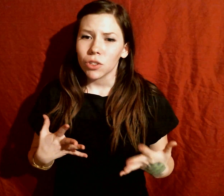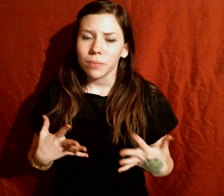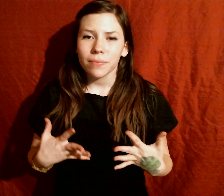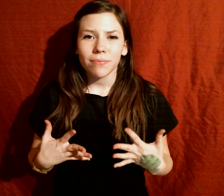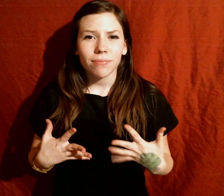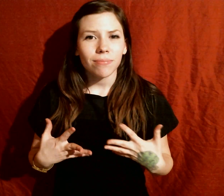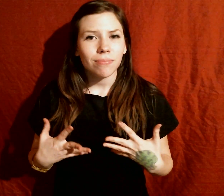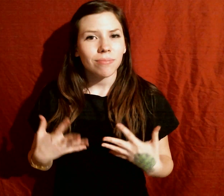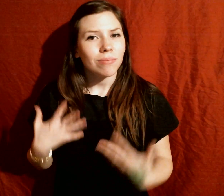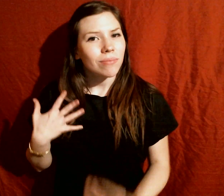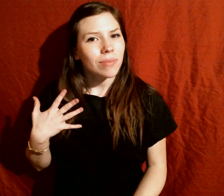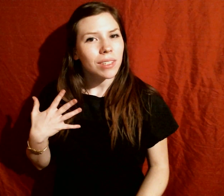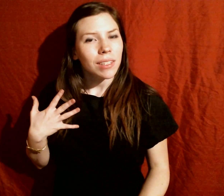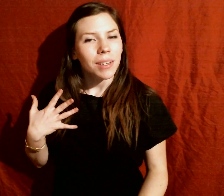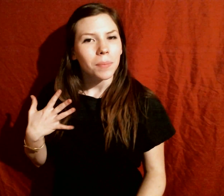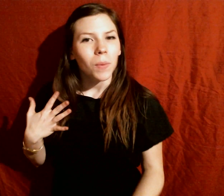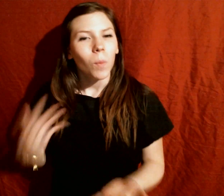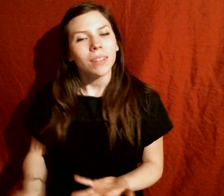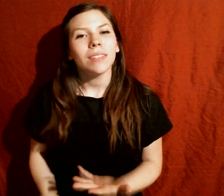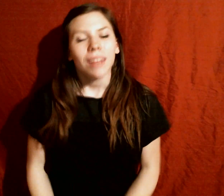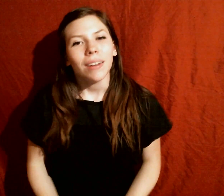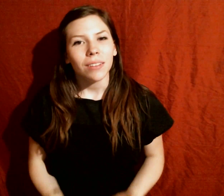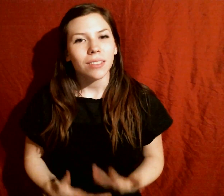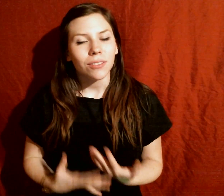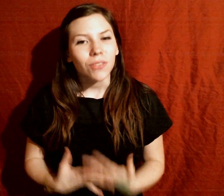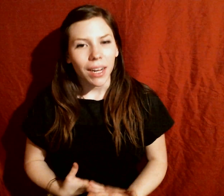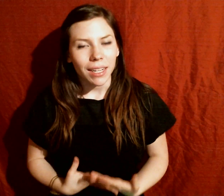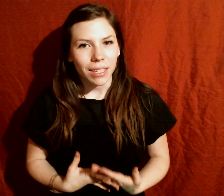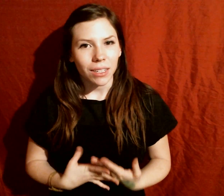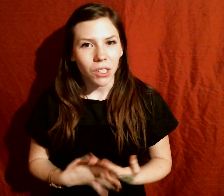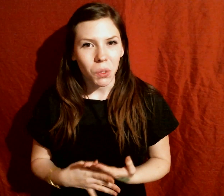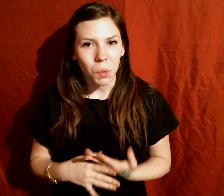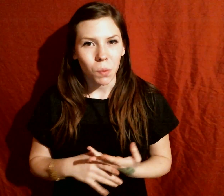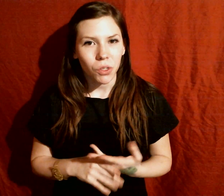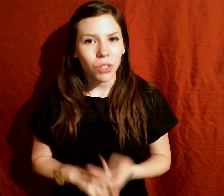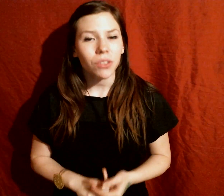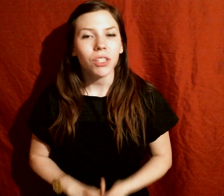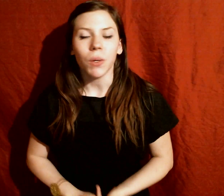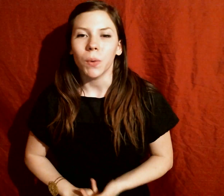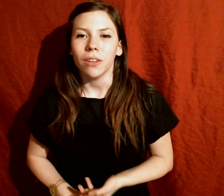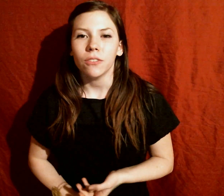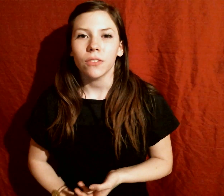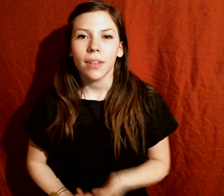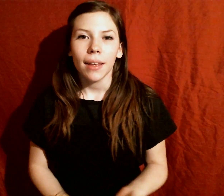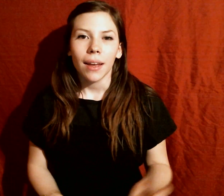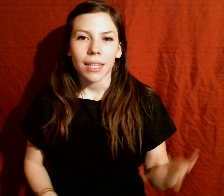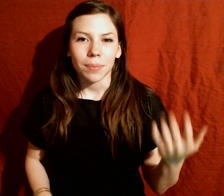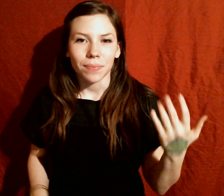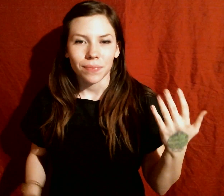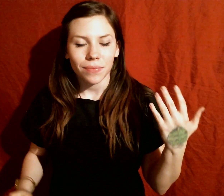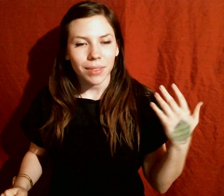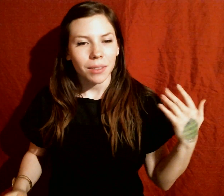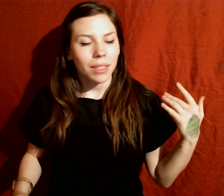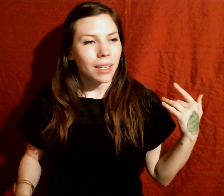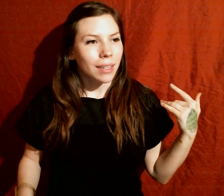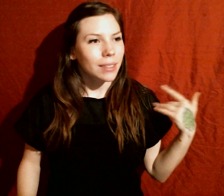what styles of fighting you turn to if it's